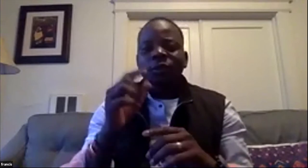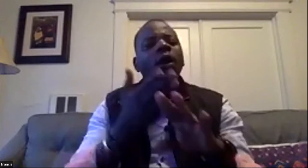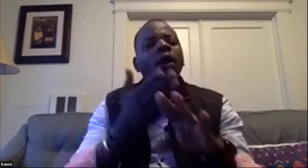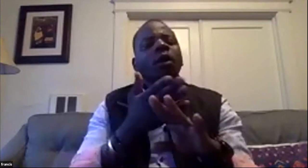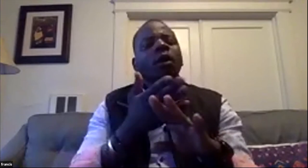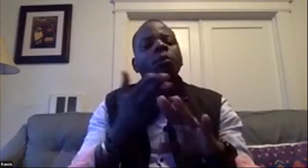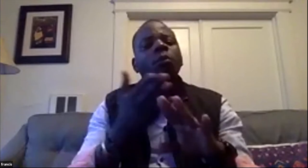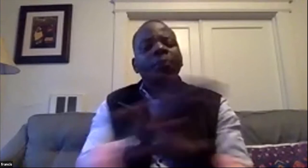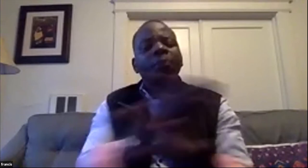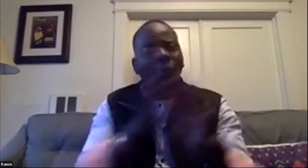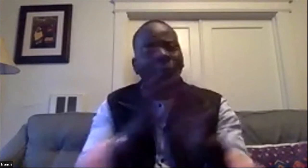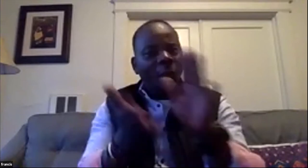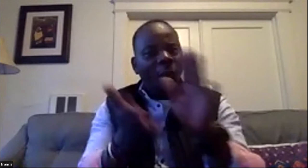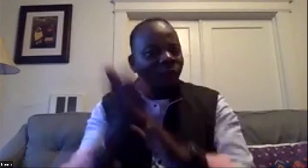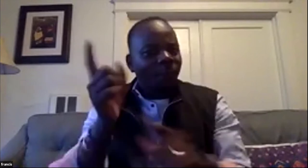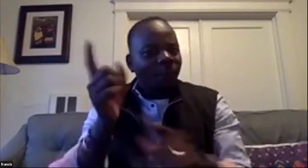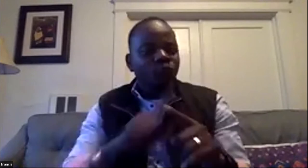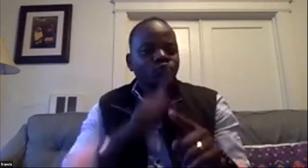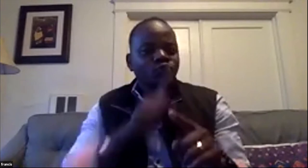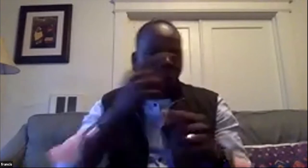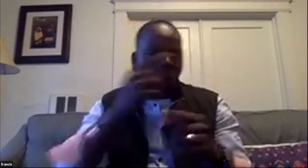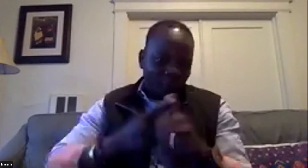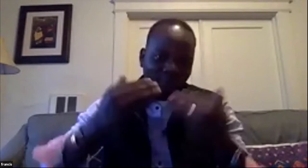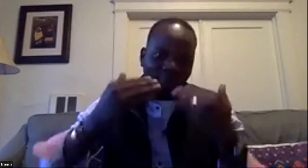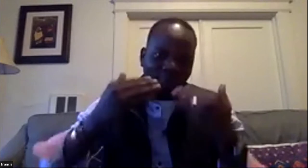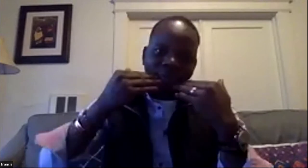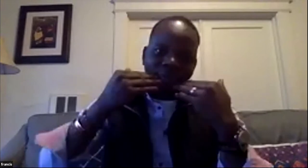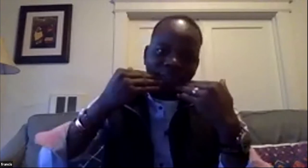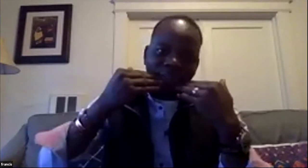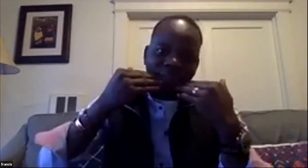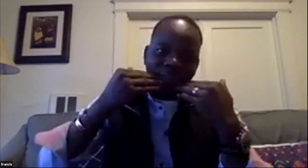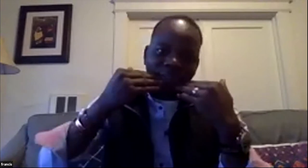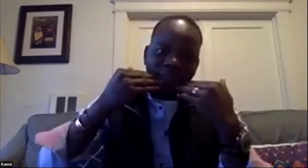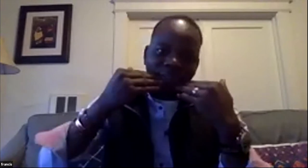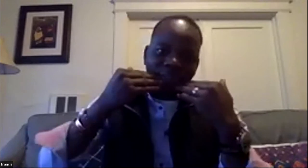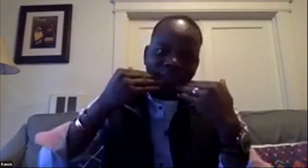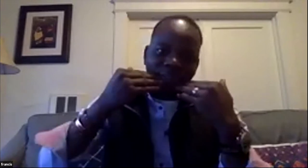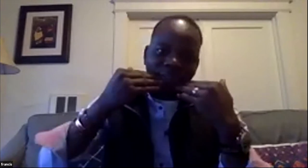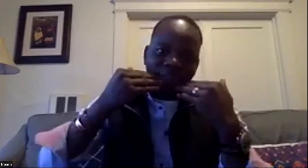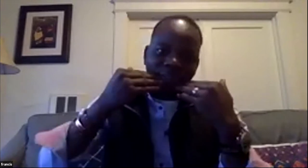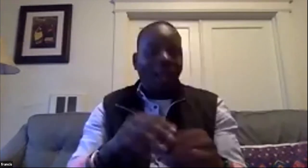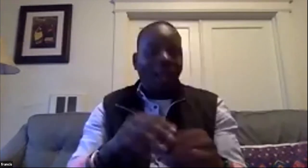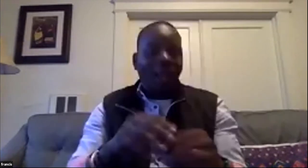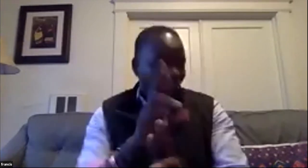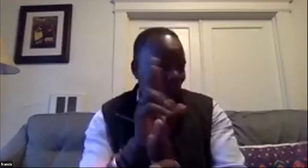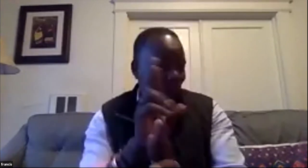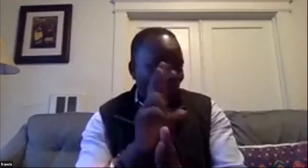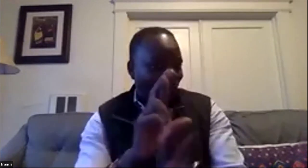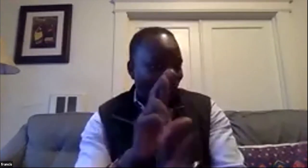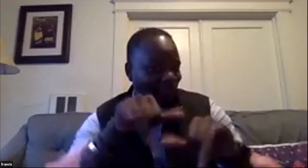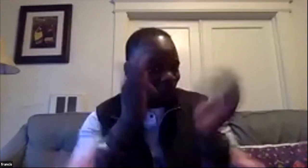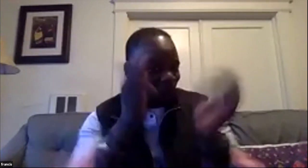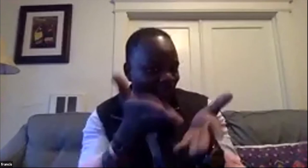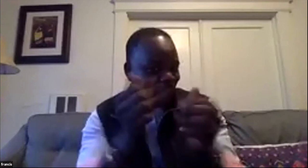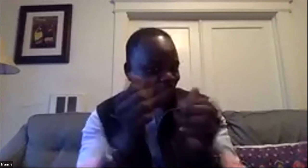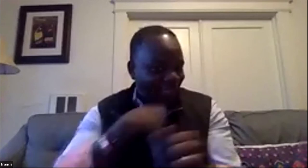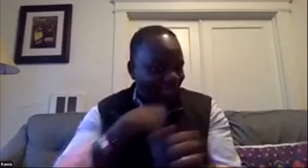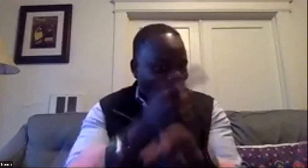coming on the call and being a part of this conversation and first again i i want to be sure to thank everybody and